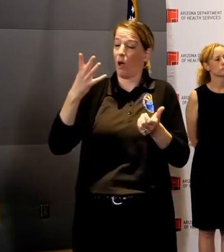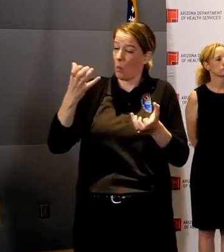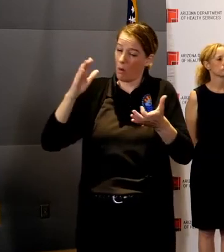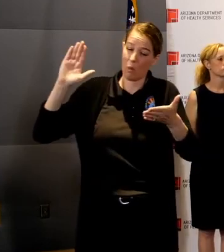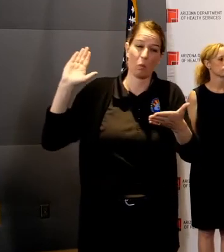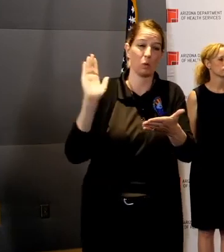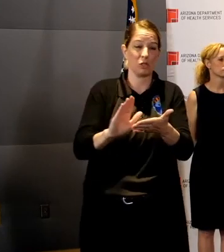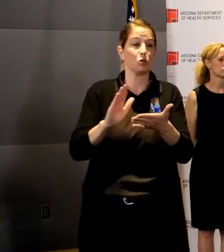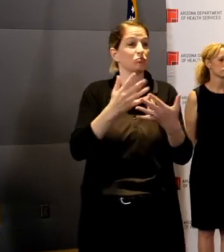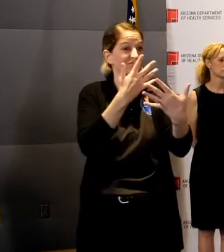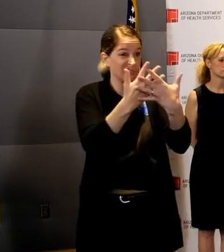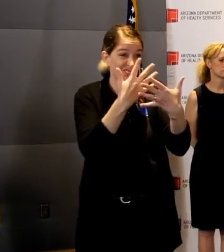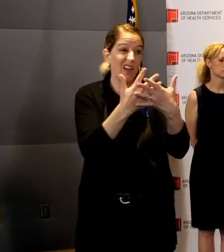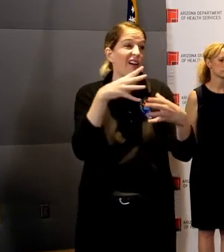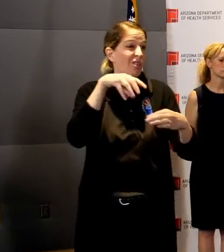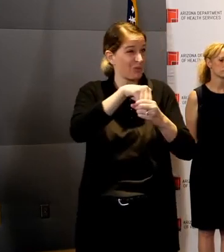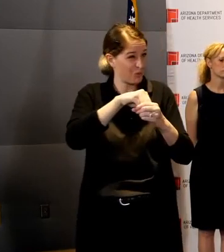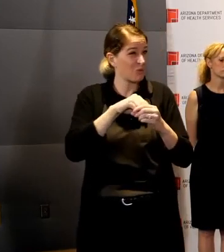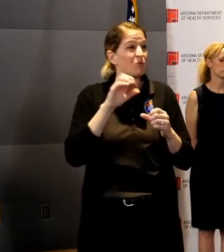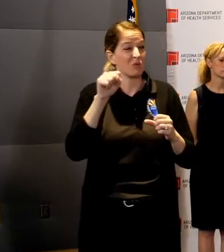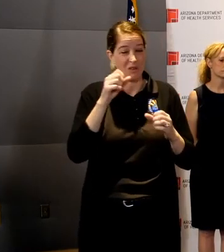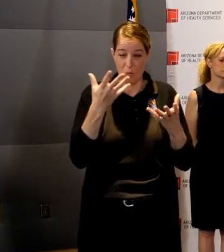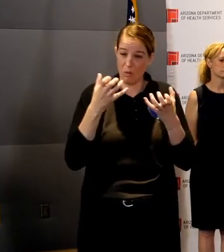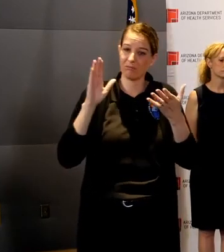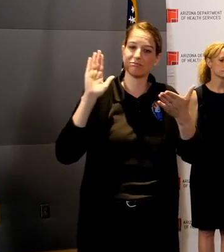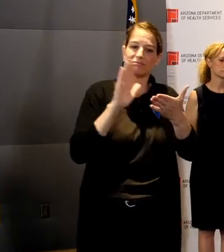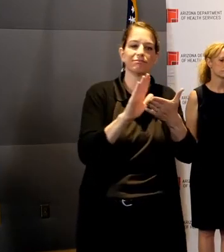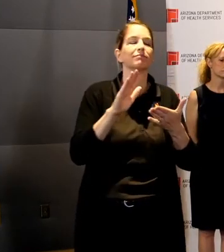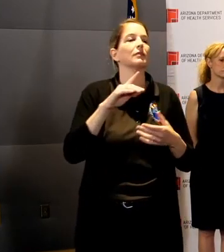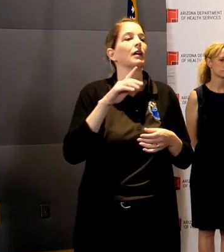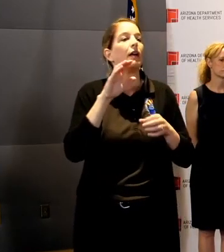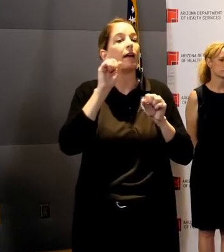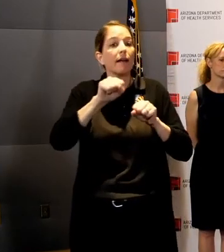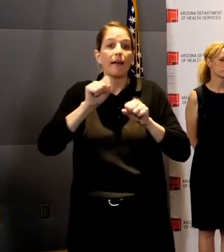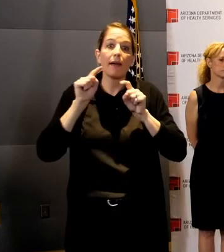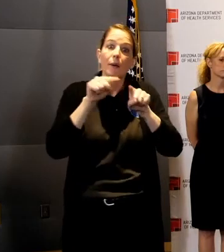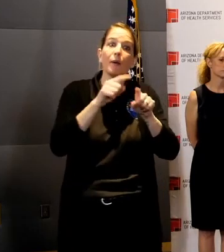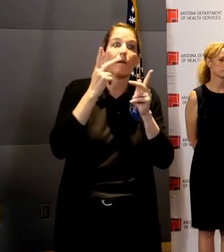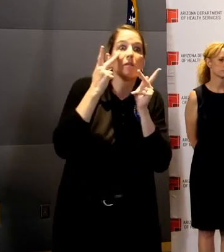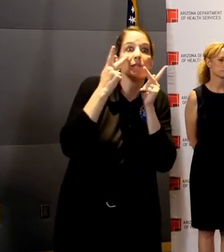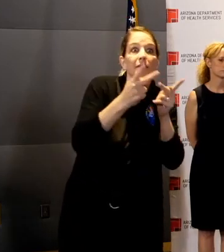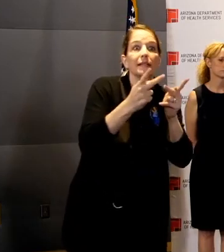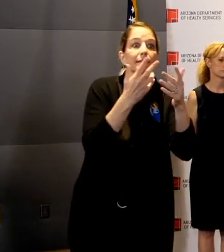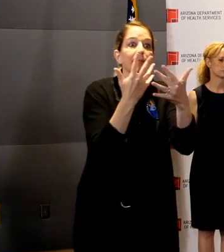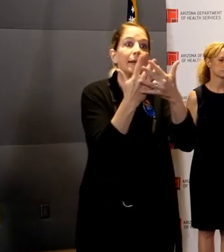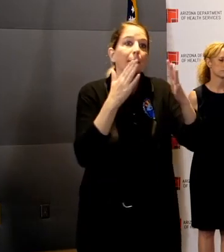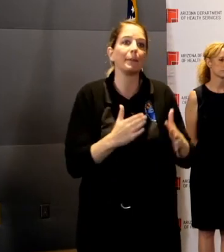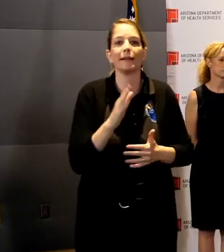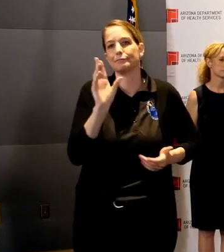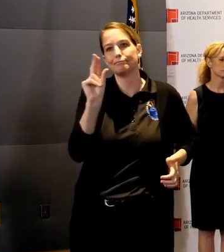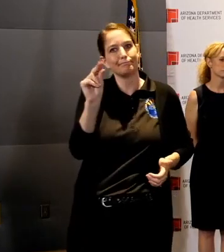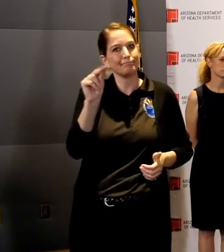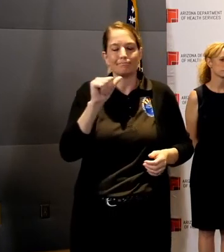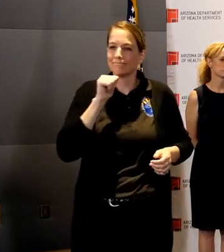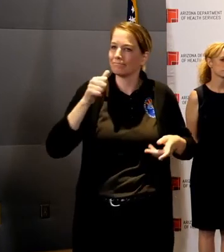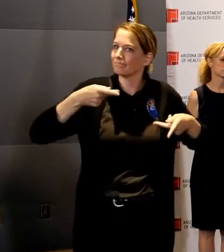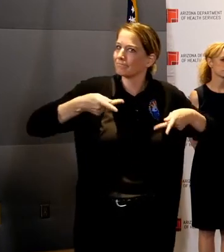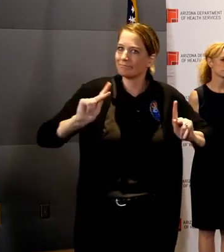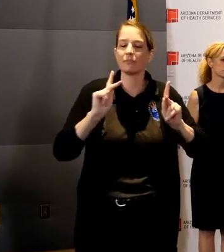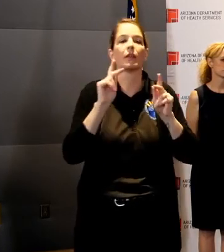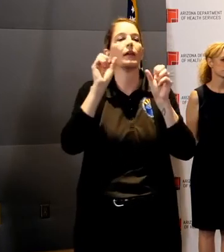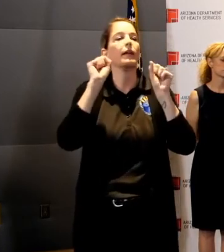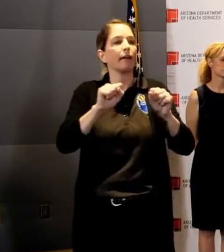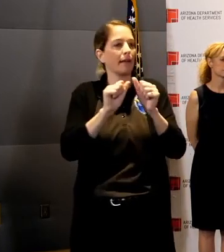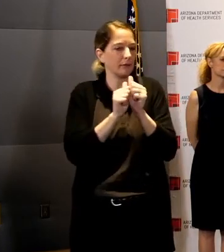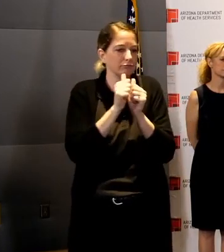visitations. We've setting up, uh, tele, tele visits, uh, that, that we can have. Uh, we're making sure there's